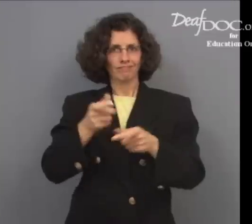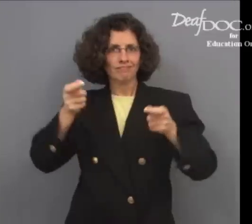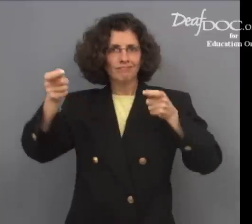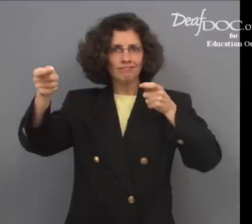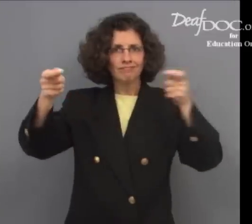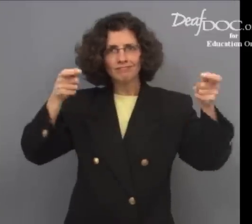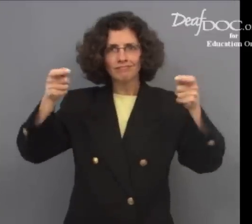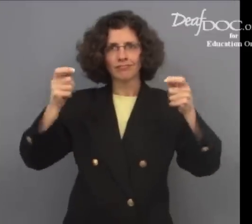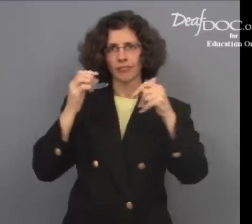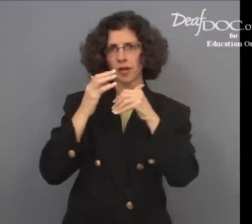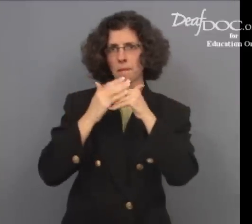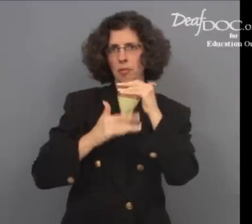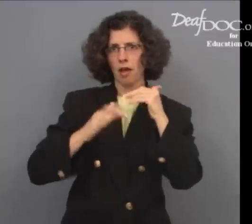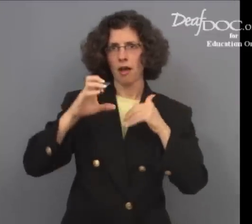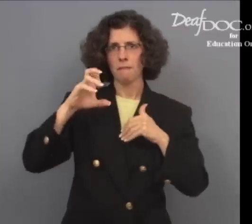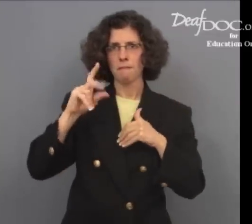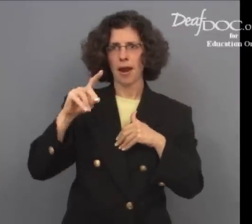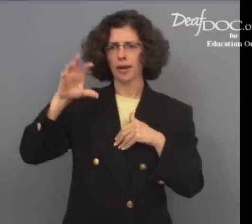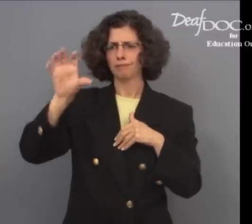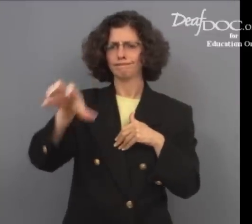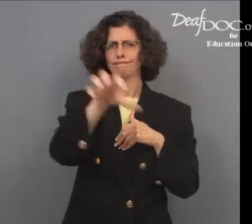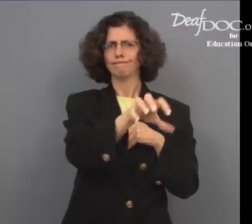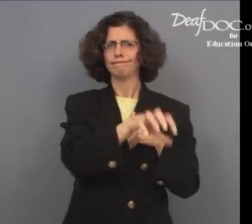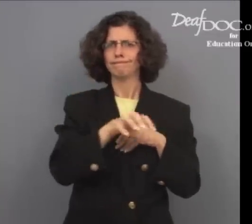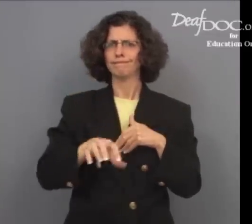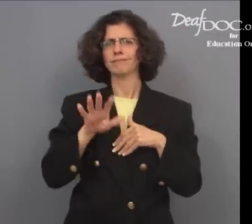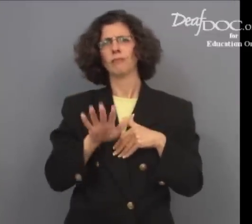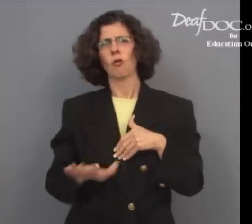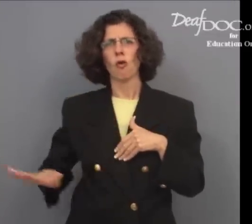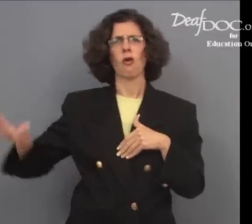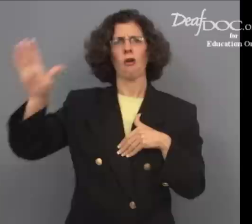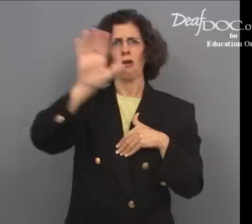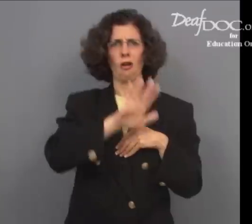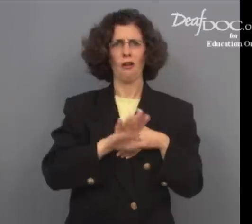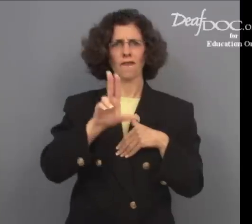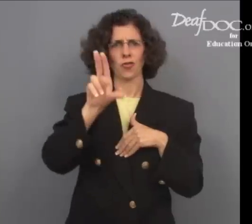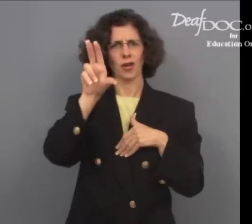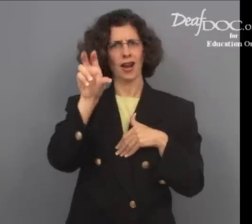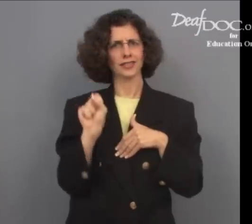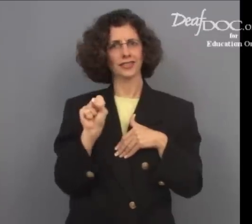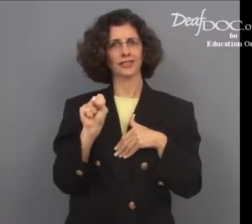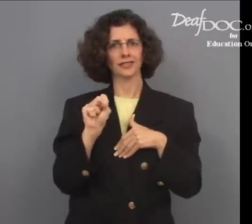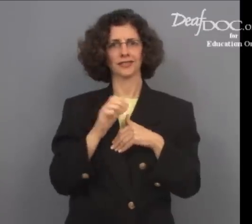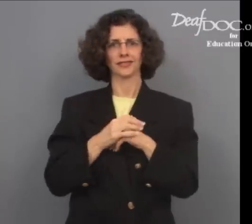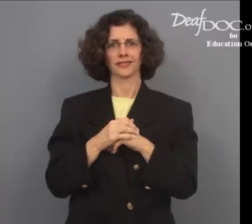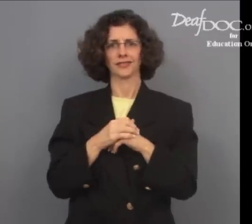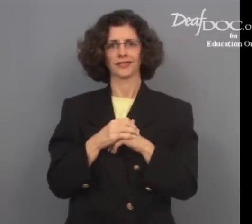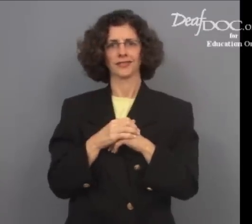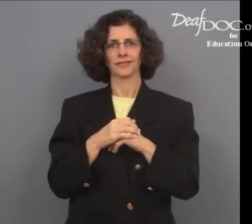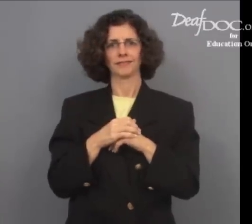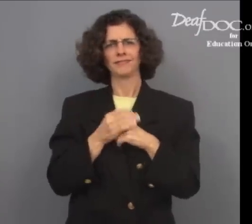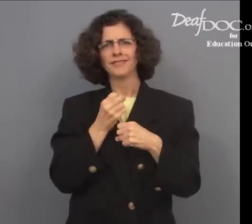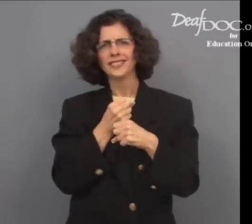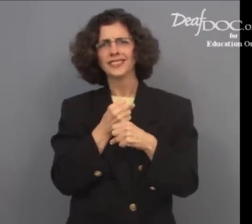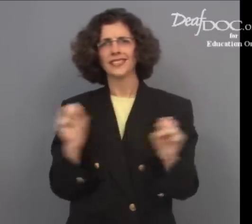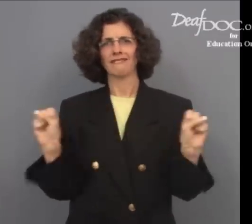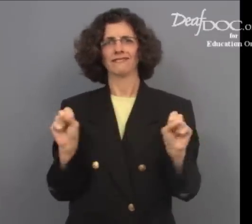sure that blood banks all over the United States are safe for